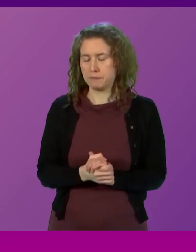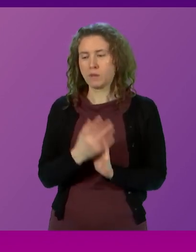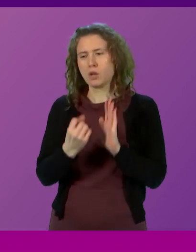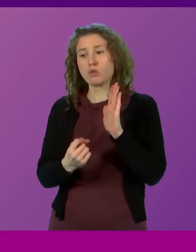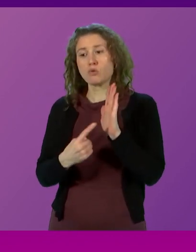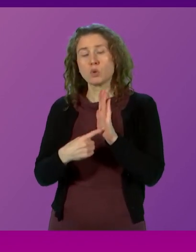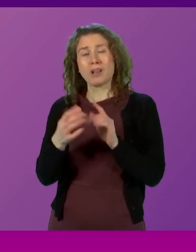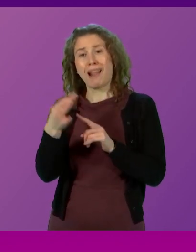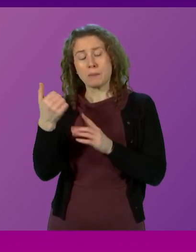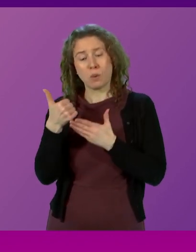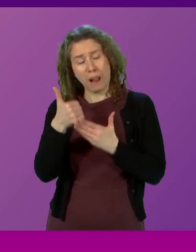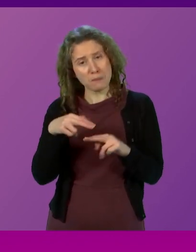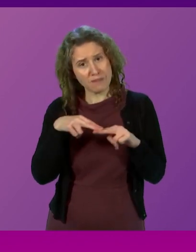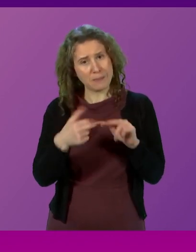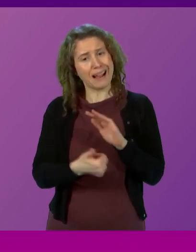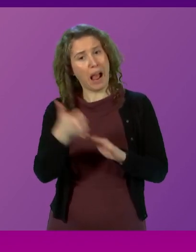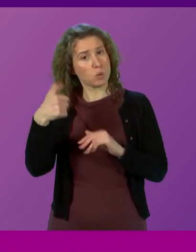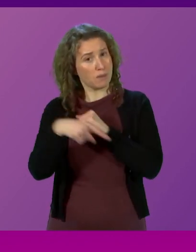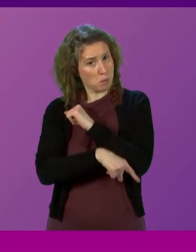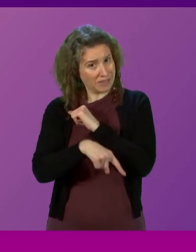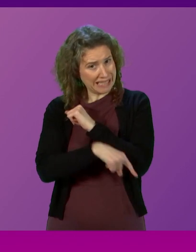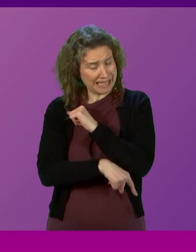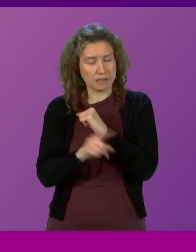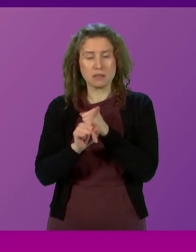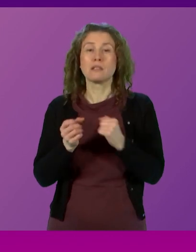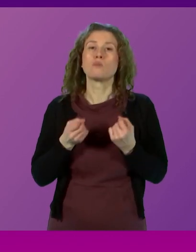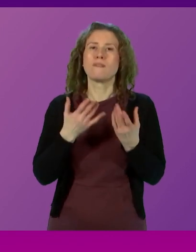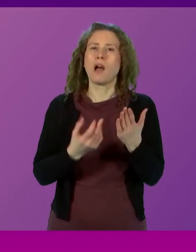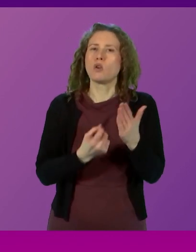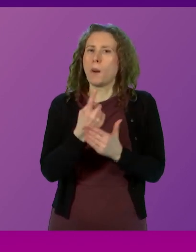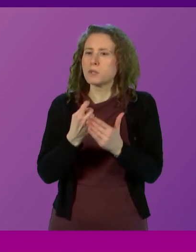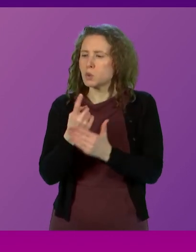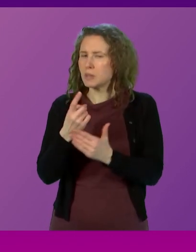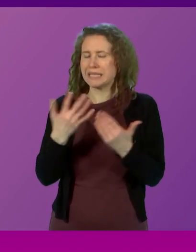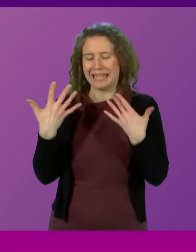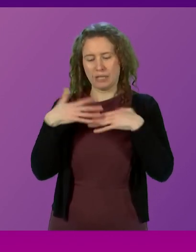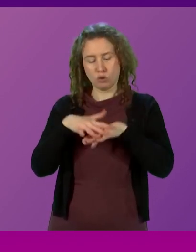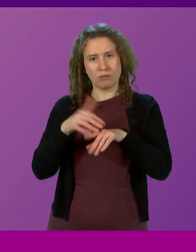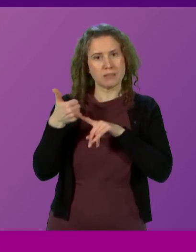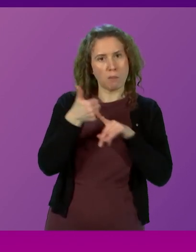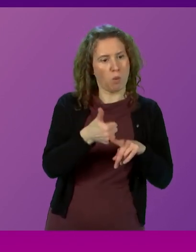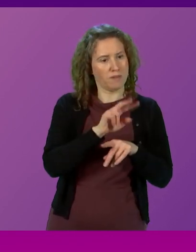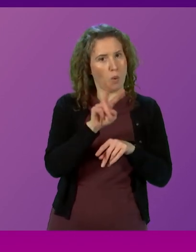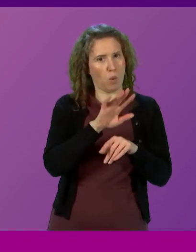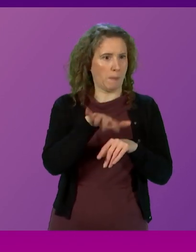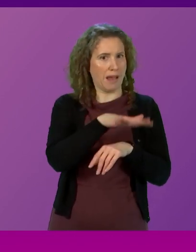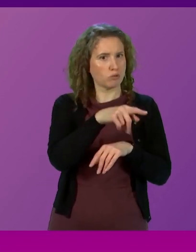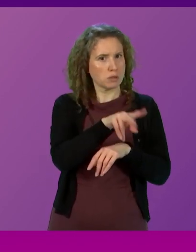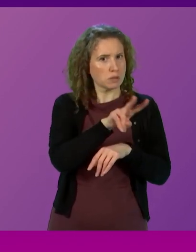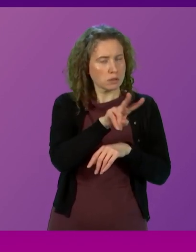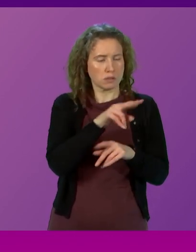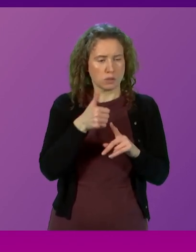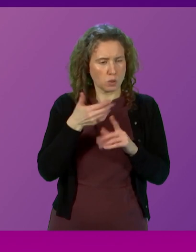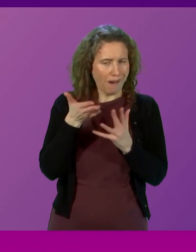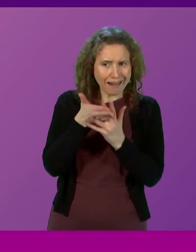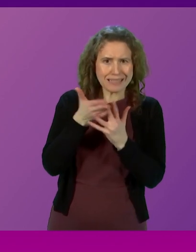element of helping families out of poverty is providing the opportunities and integrated support parents need to access, sustain and